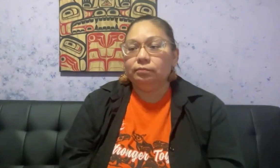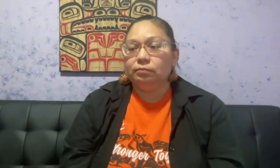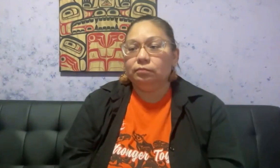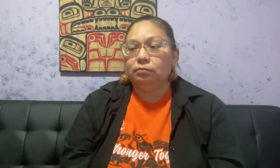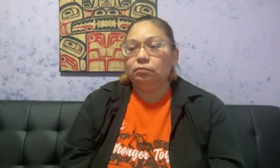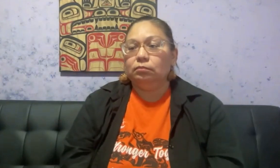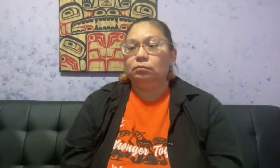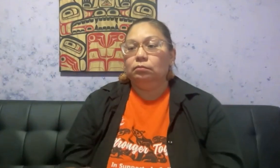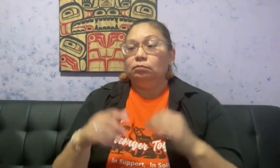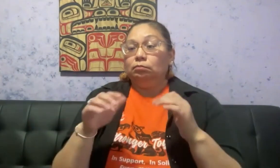importance of that day.